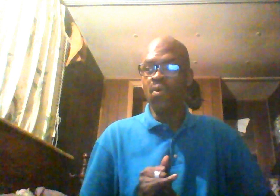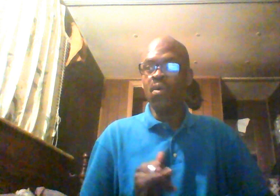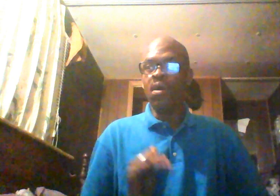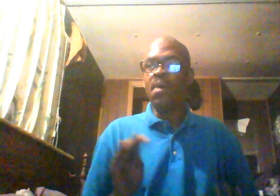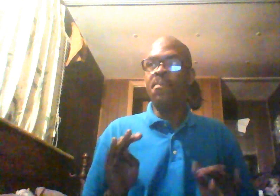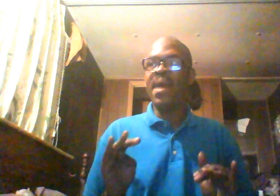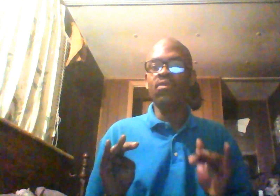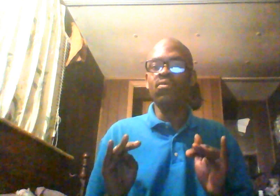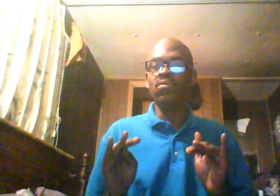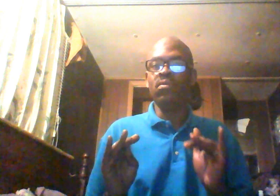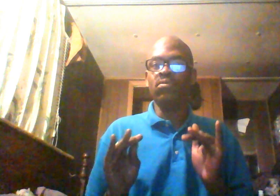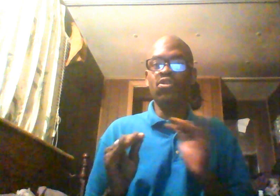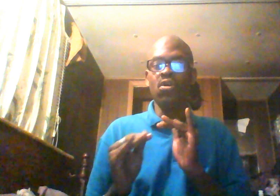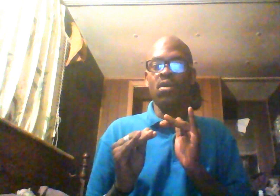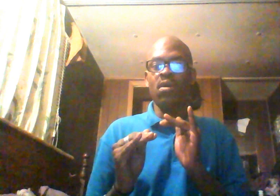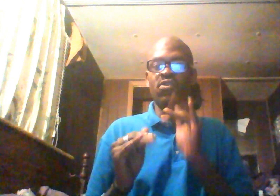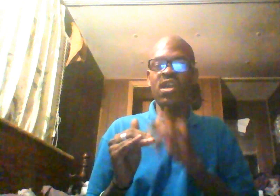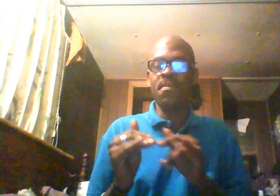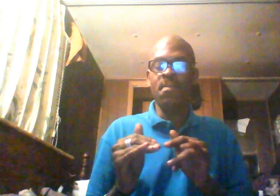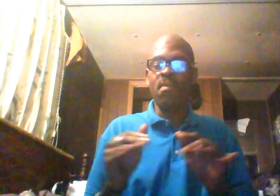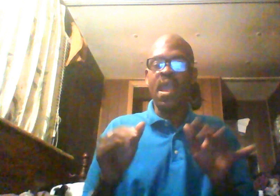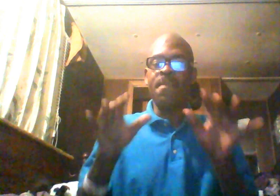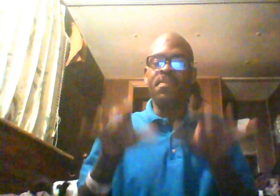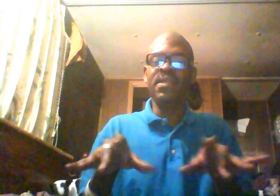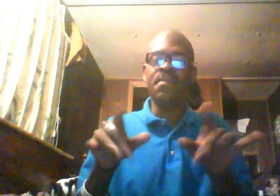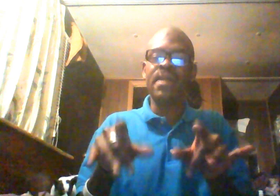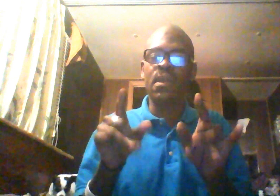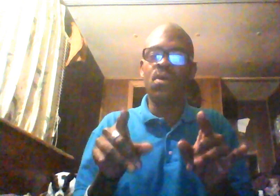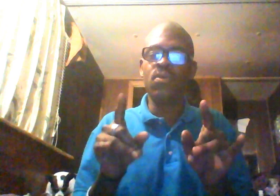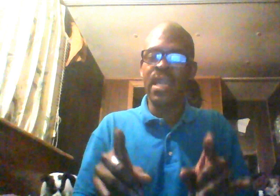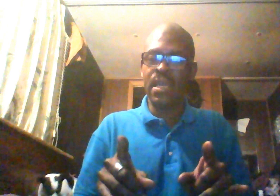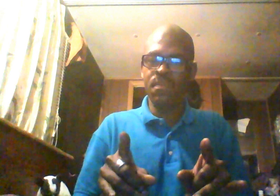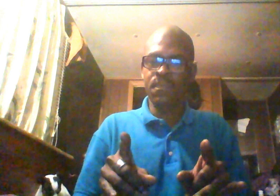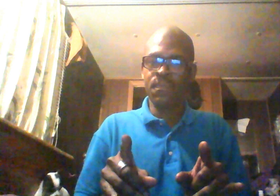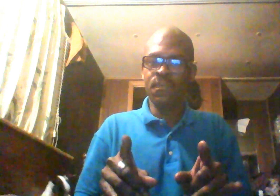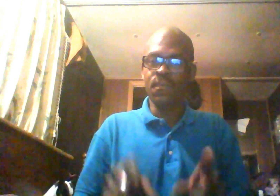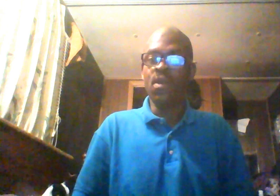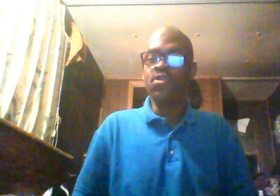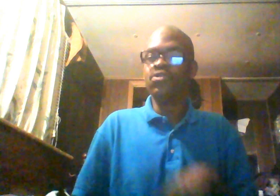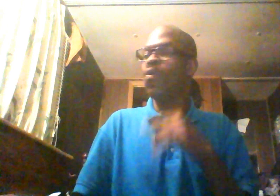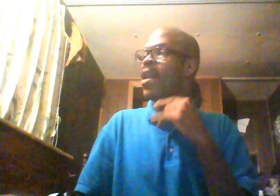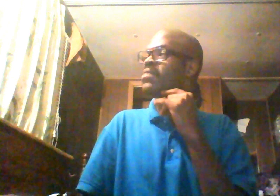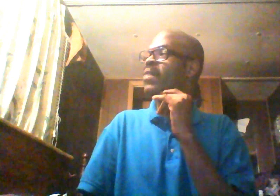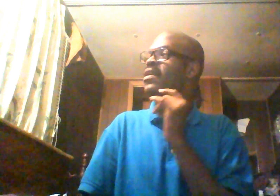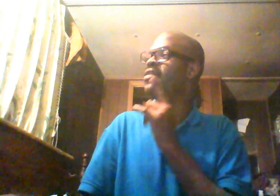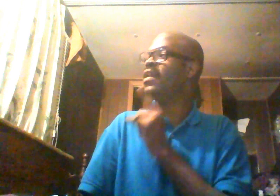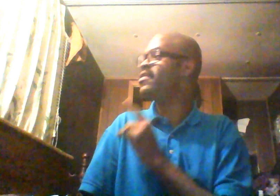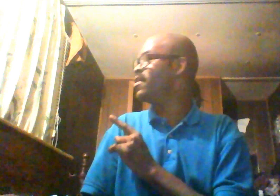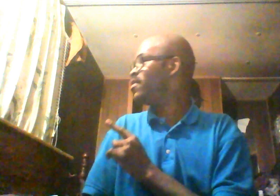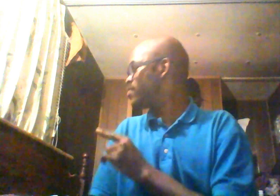So, Michael took them and beat them at their own game. So, why this man is dead 10 years